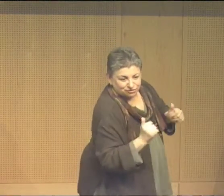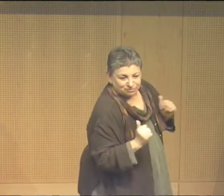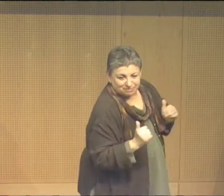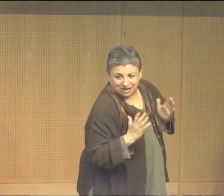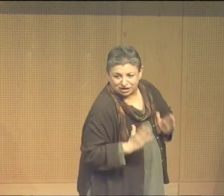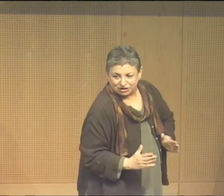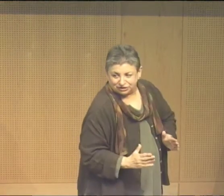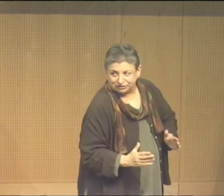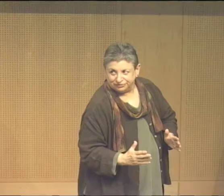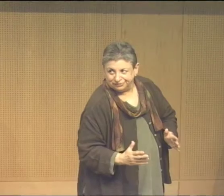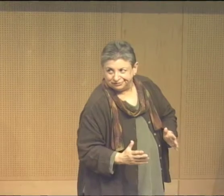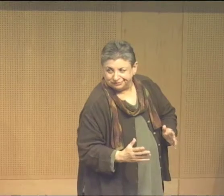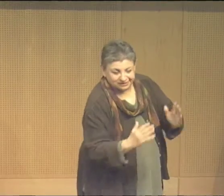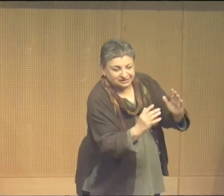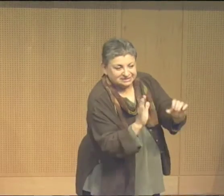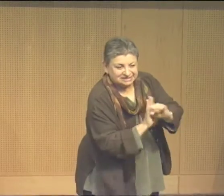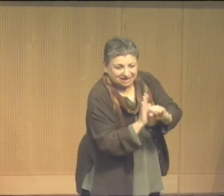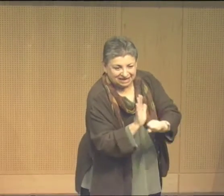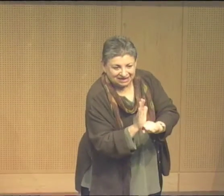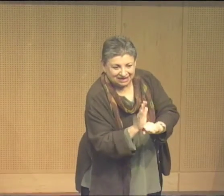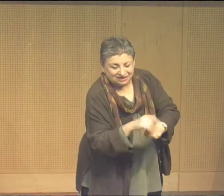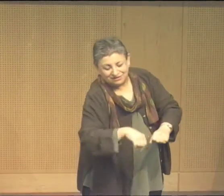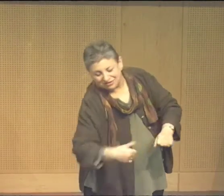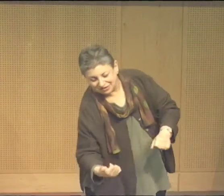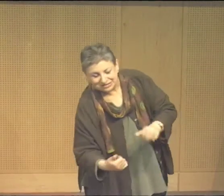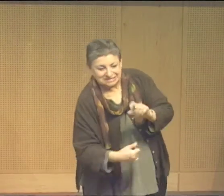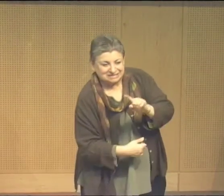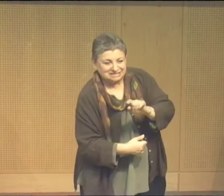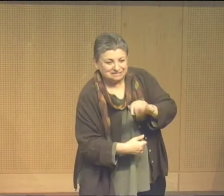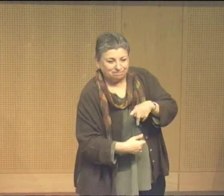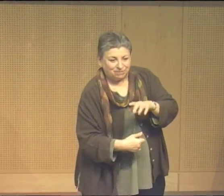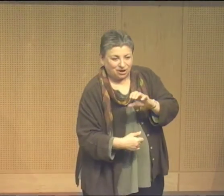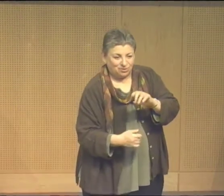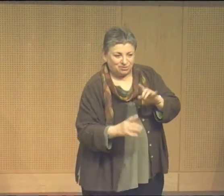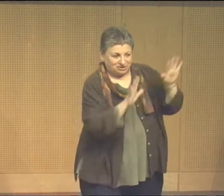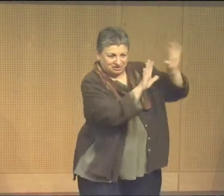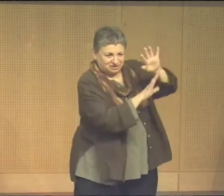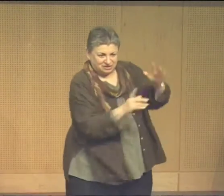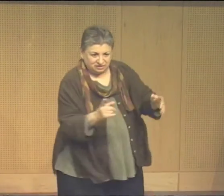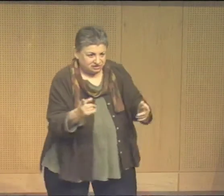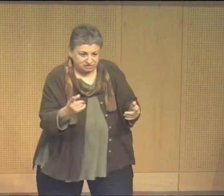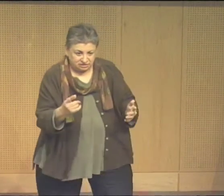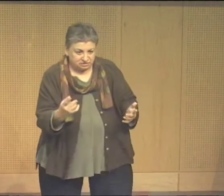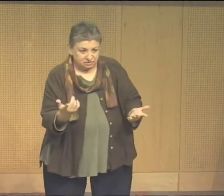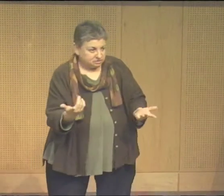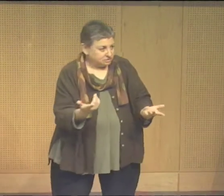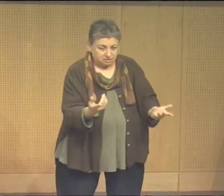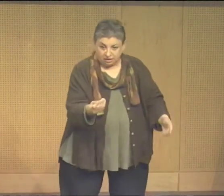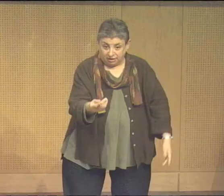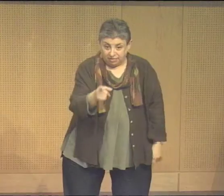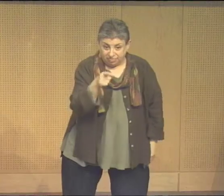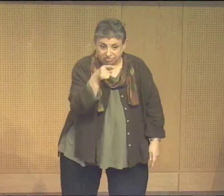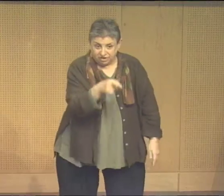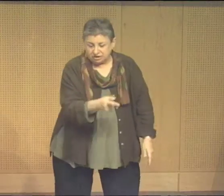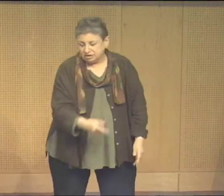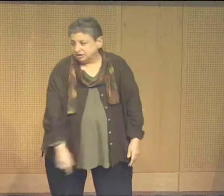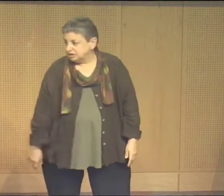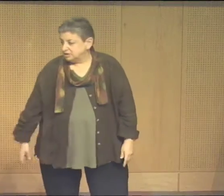I know the person along the way had to figure it out first it would get to the city then it would go to the count to the count of the district and then to the street and then hopefully the right